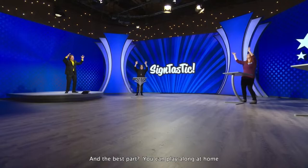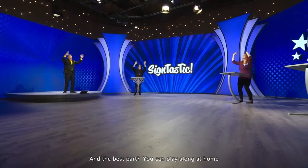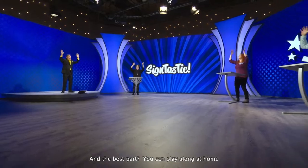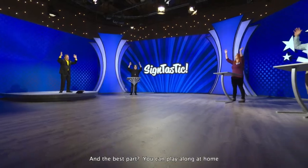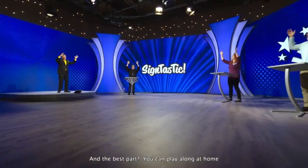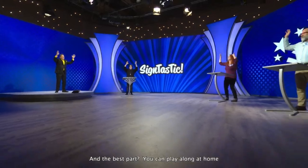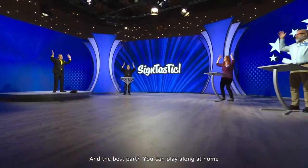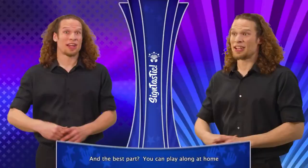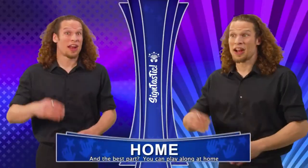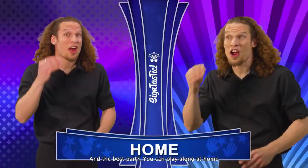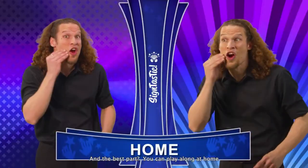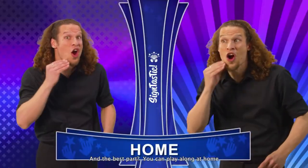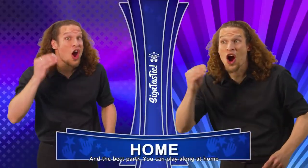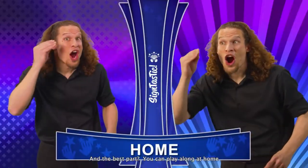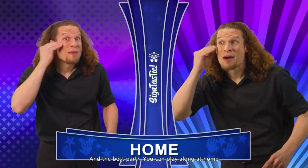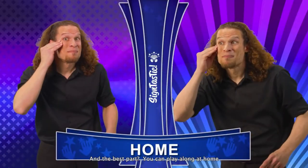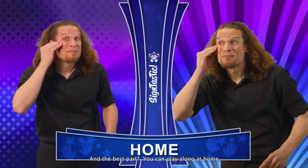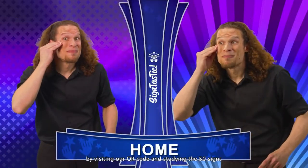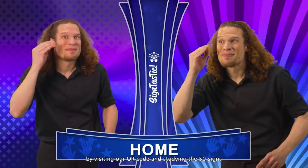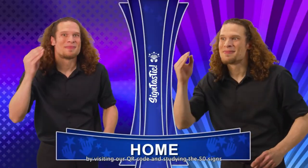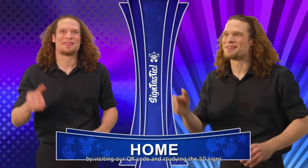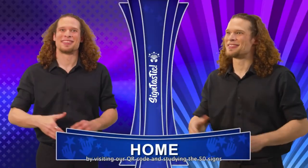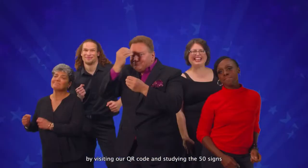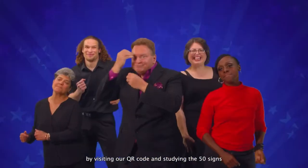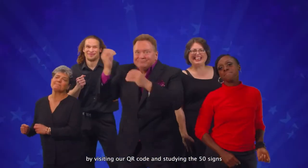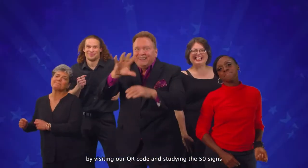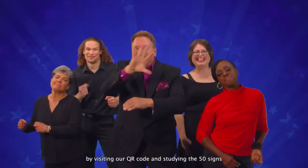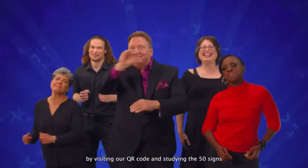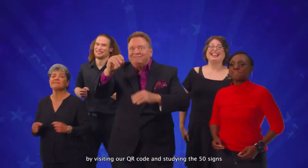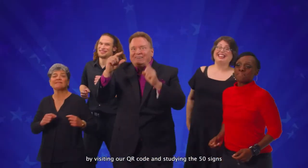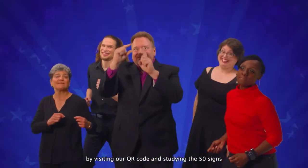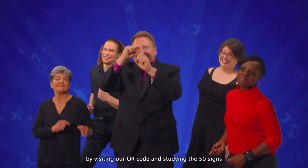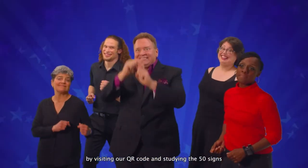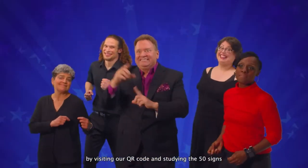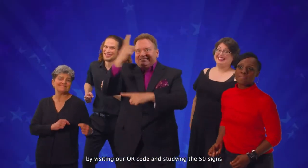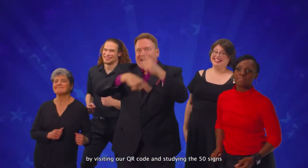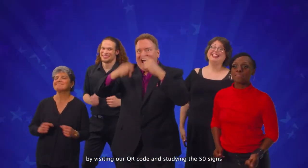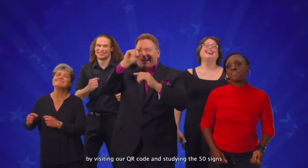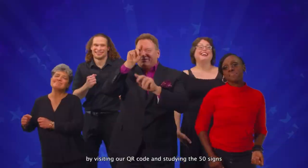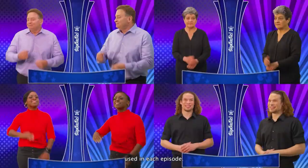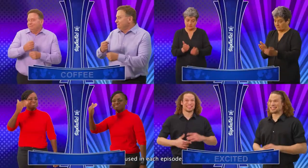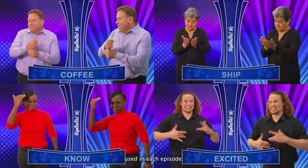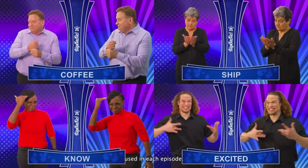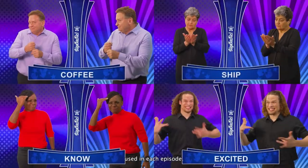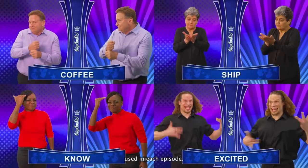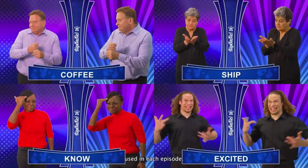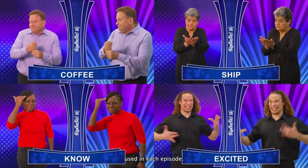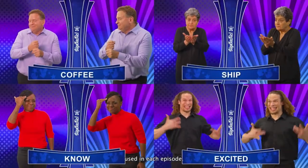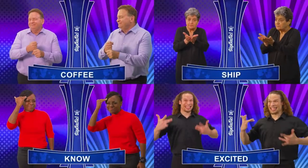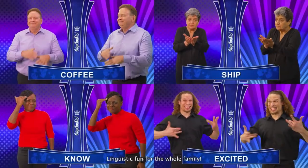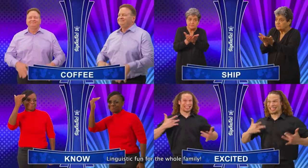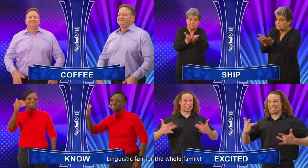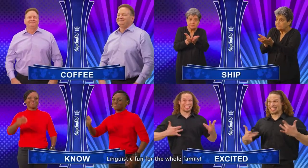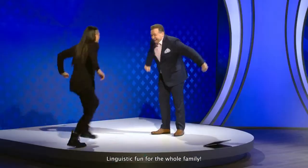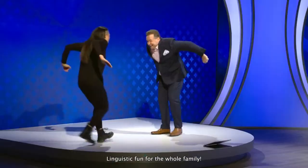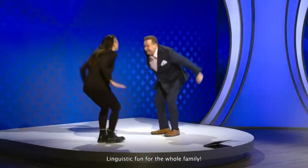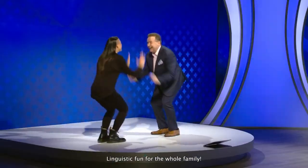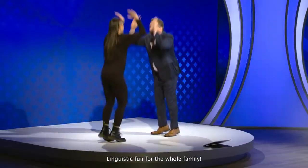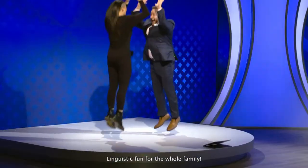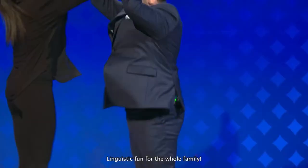part, you can play along at home. By visiting our QR code and studying the 50 signs used in each episode. Linguistic fun for the